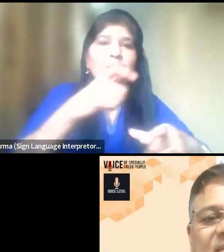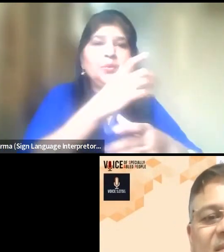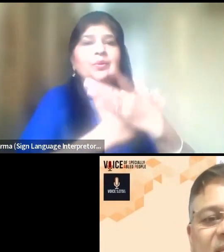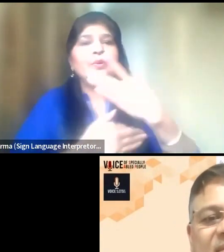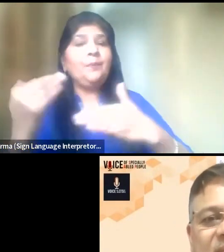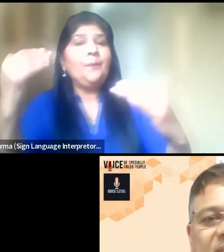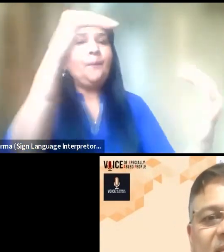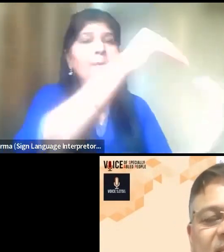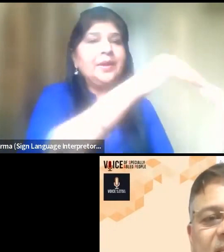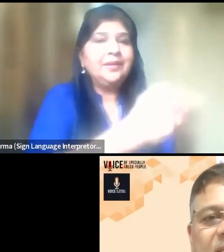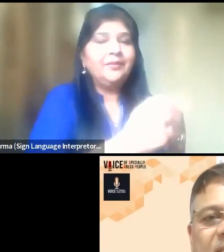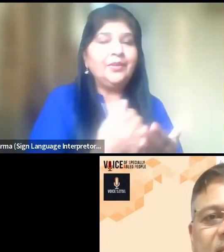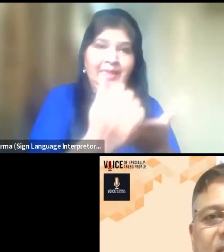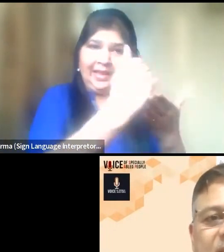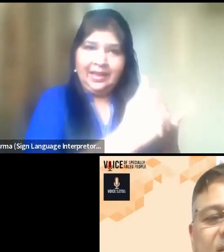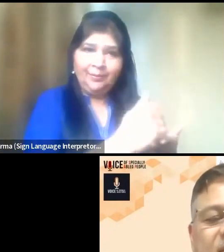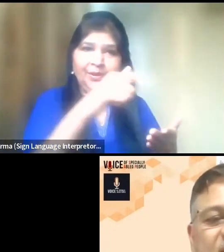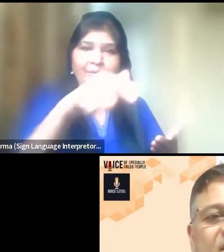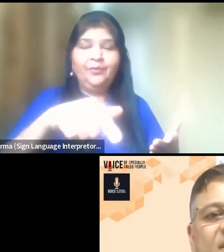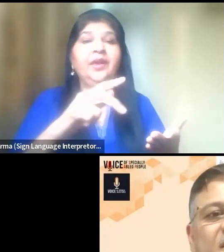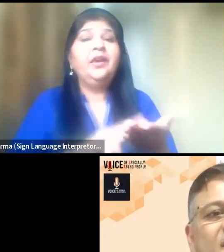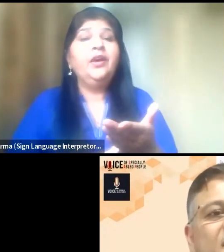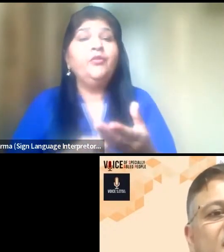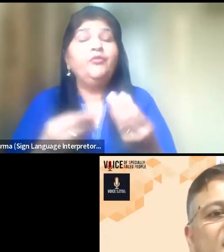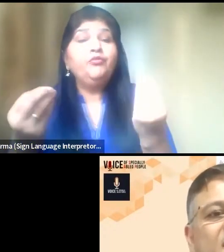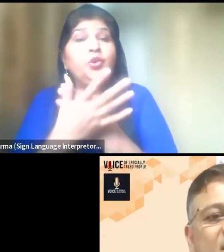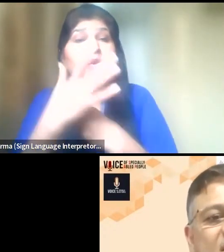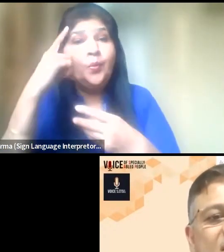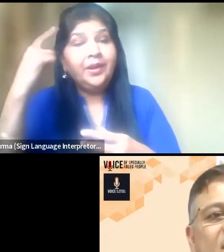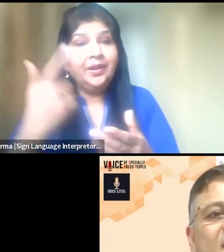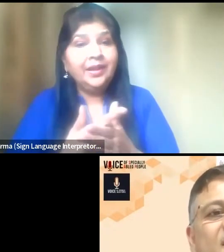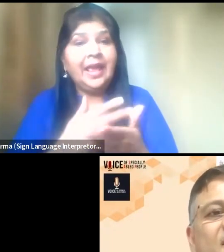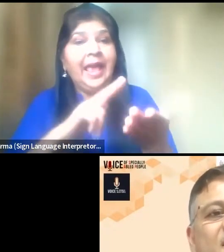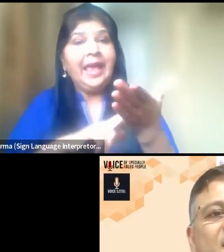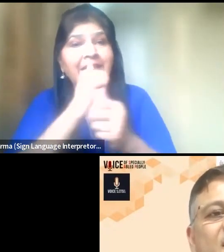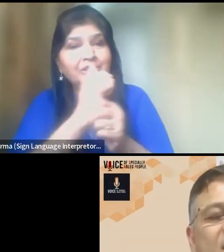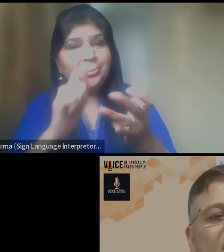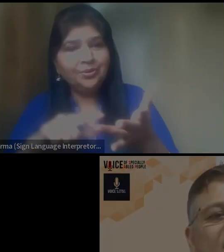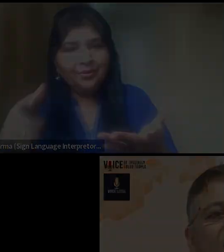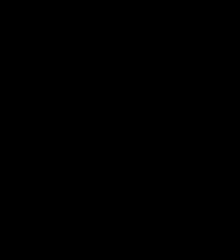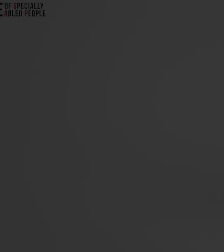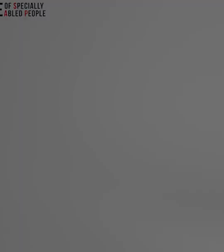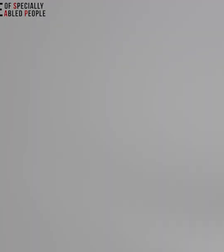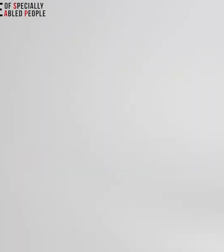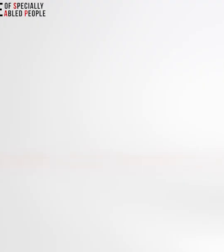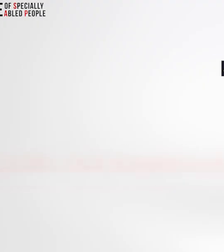with the help of innovators, NGOs and solution provider.